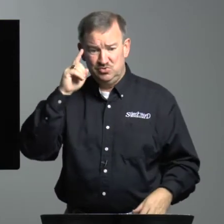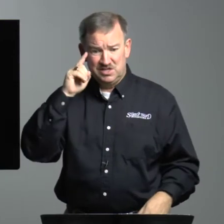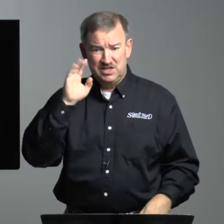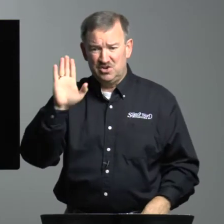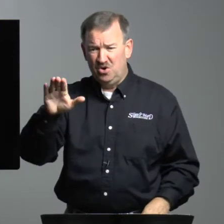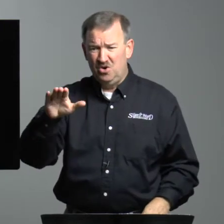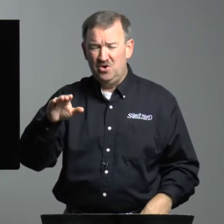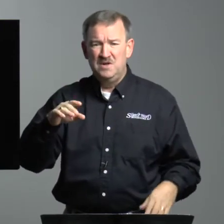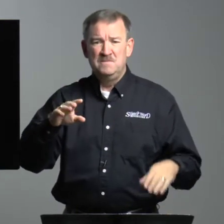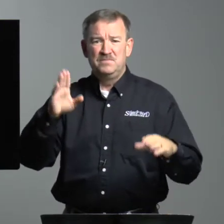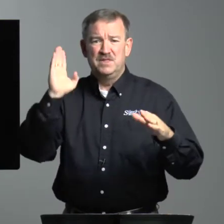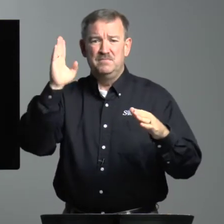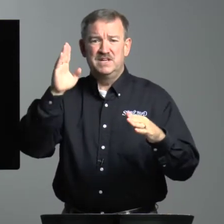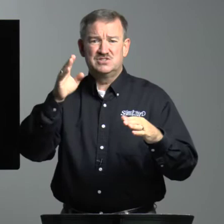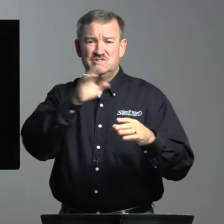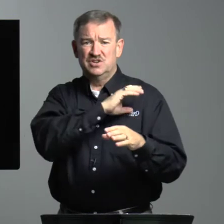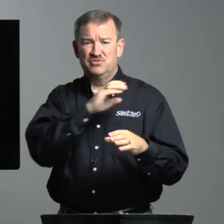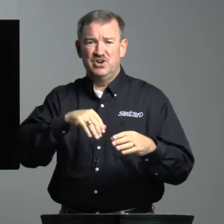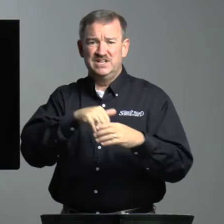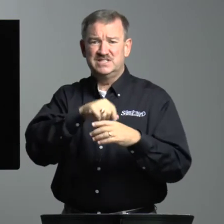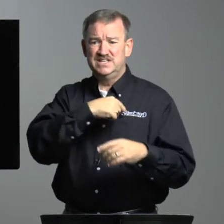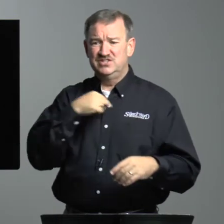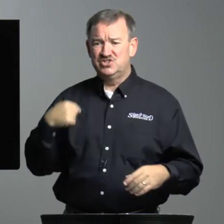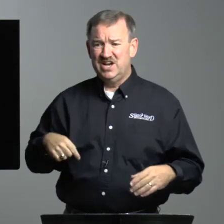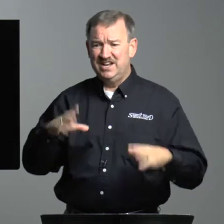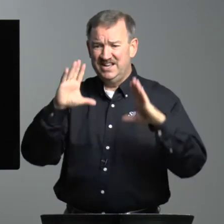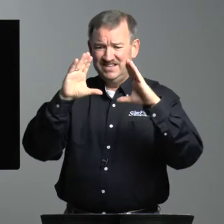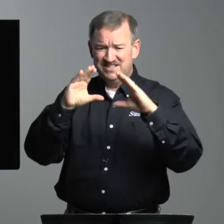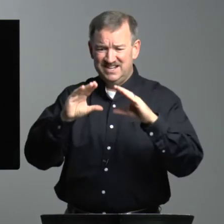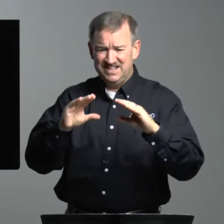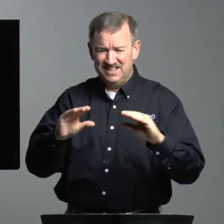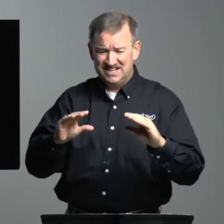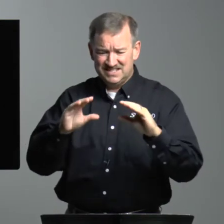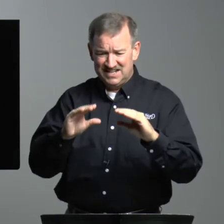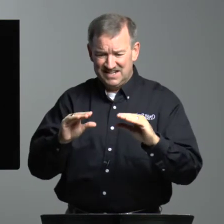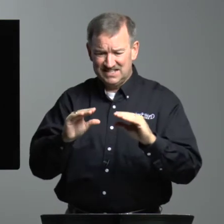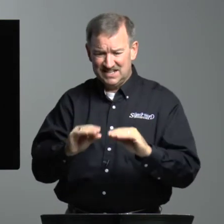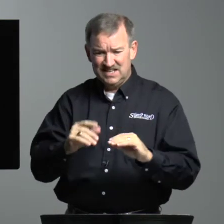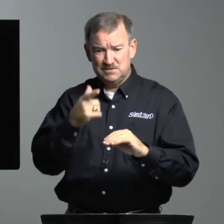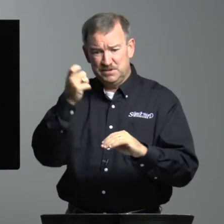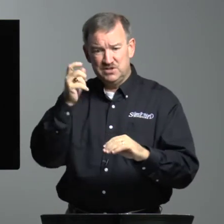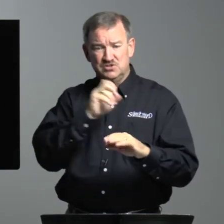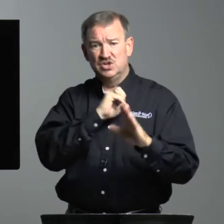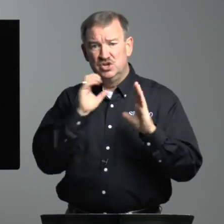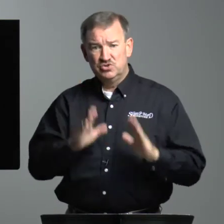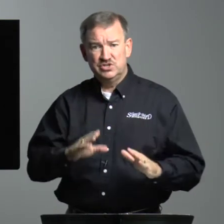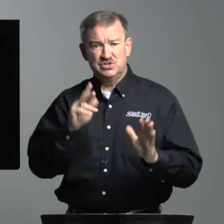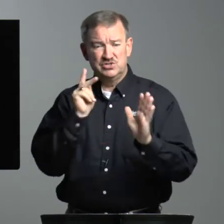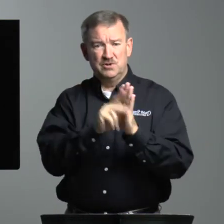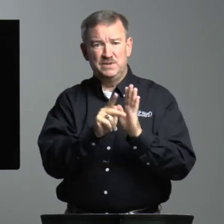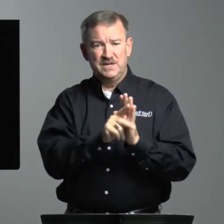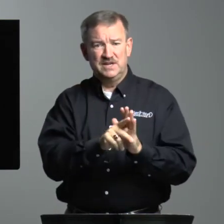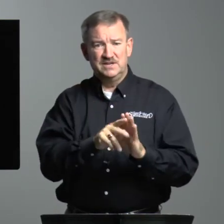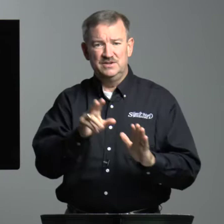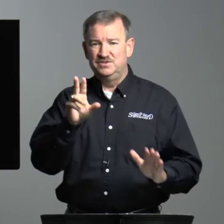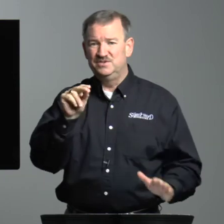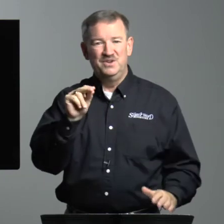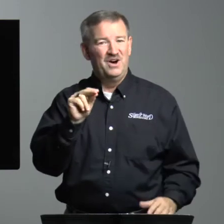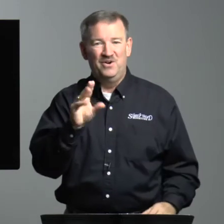would think, oh, the message of Christ in China is getting less and less and less because Christians are being killed. No,